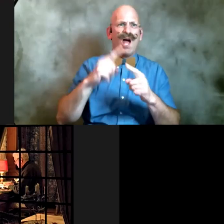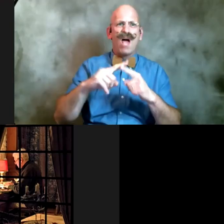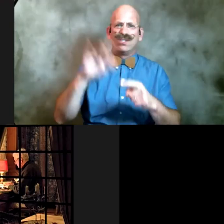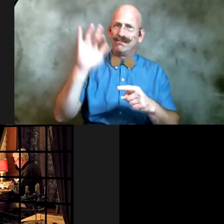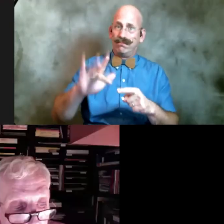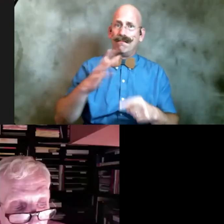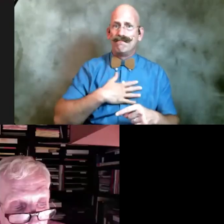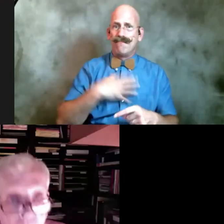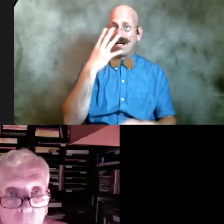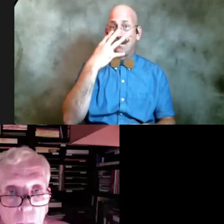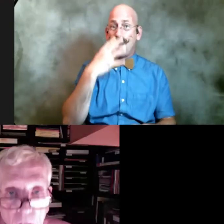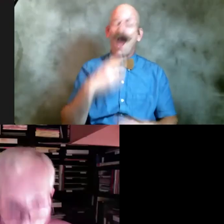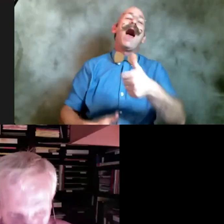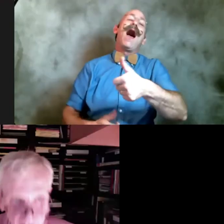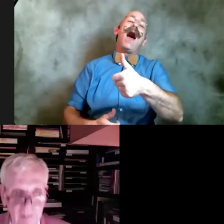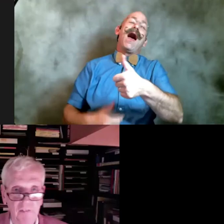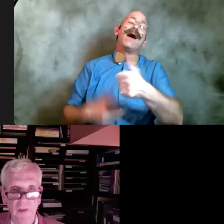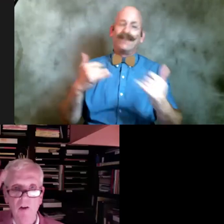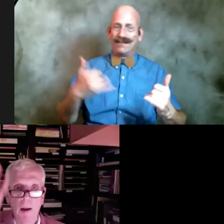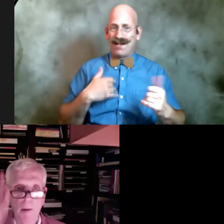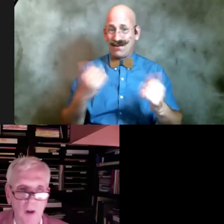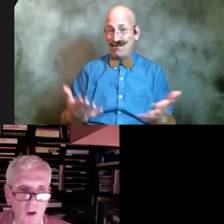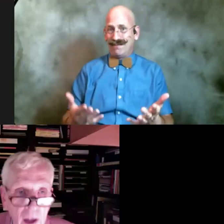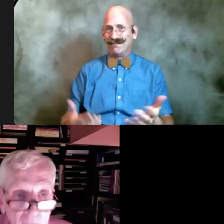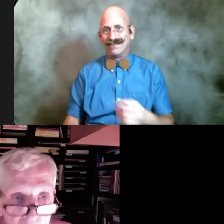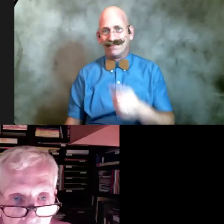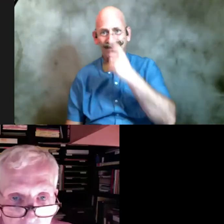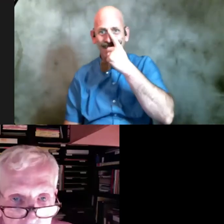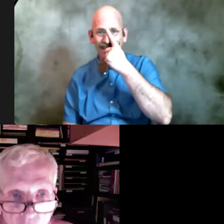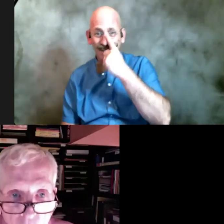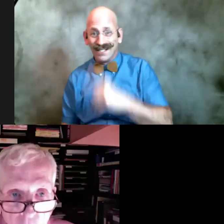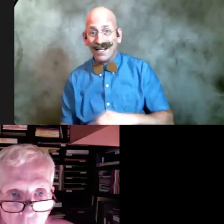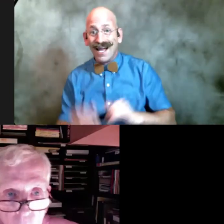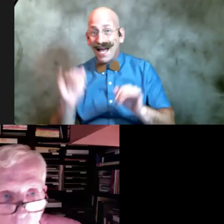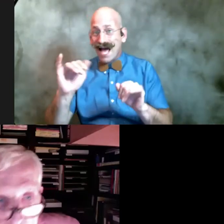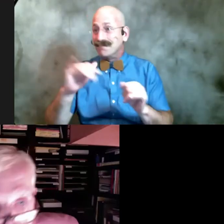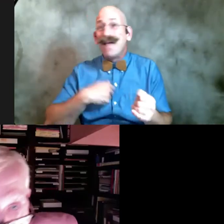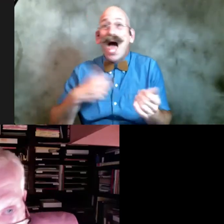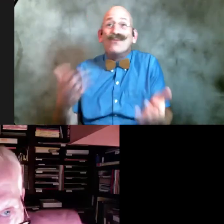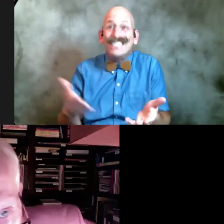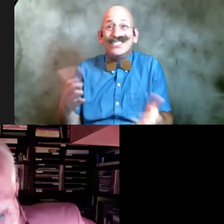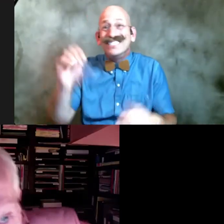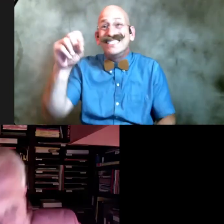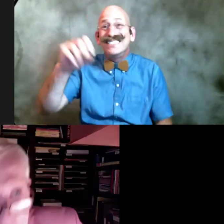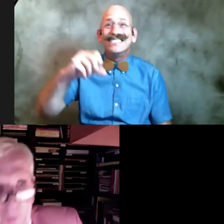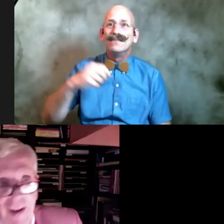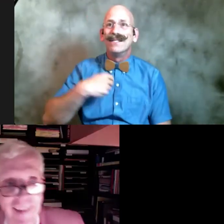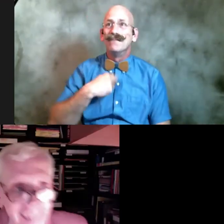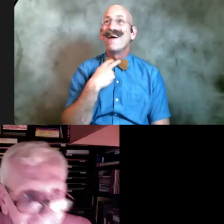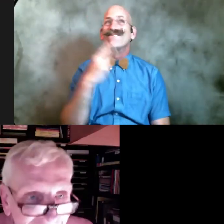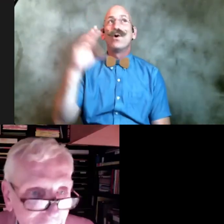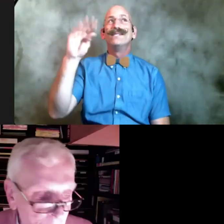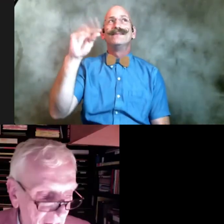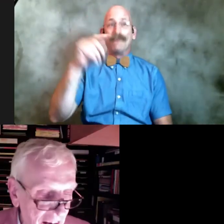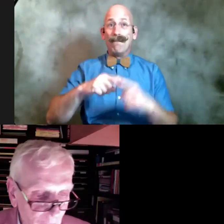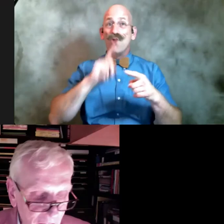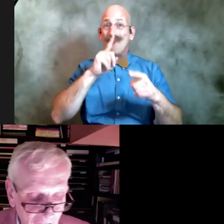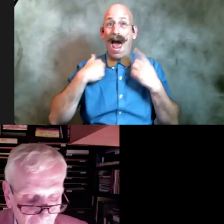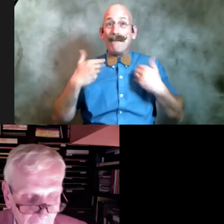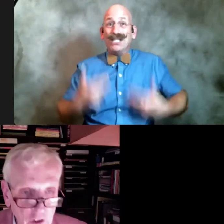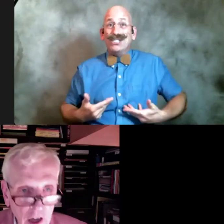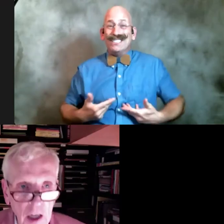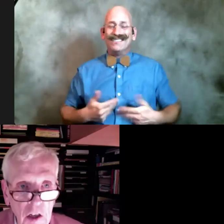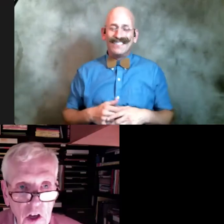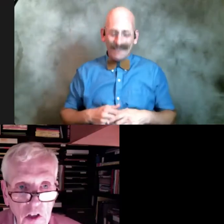to bring bring my camera now i'm on okay okay okay okay i was here all along it wasn't just my voice okay but anyway